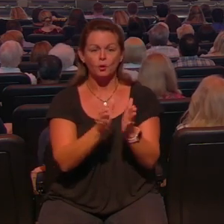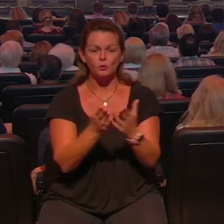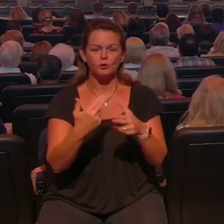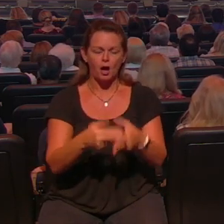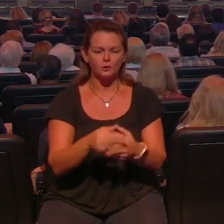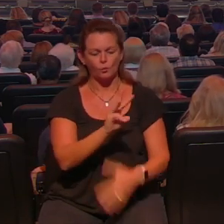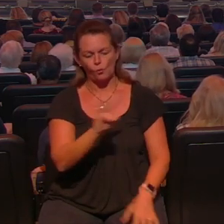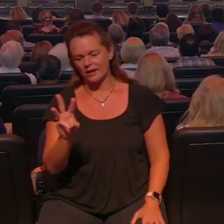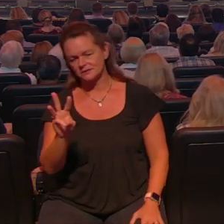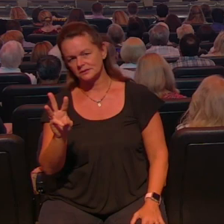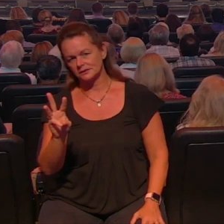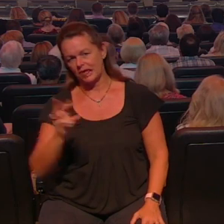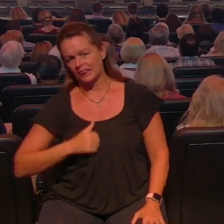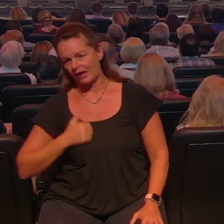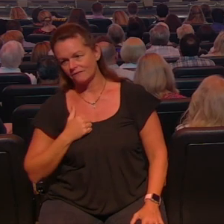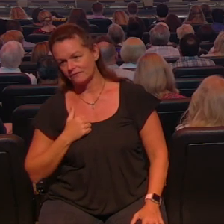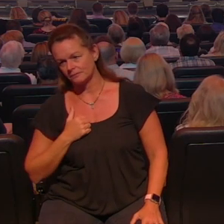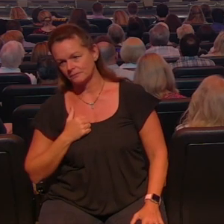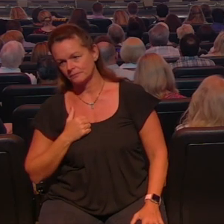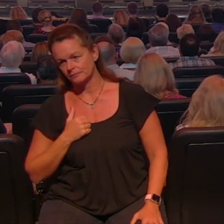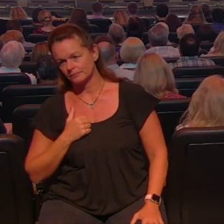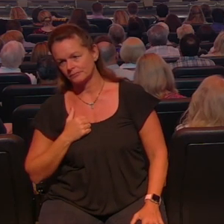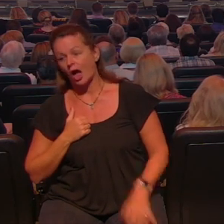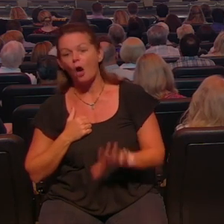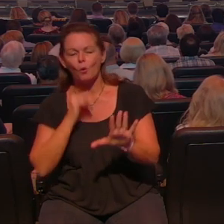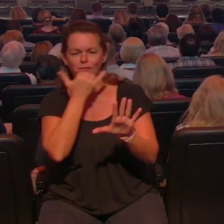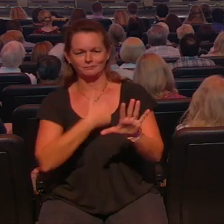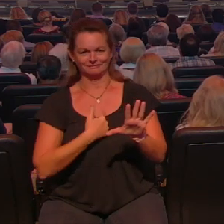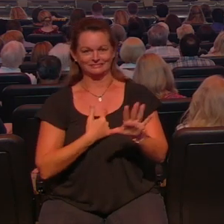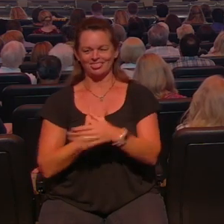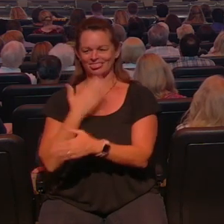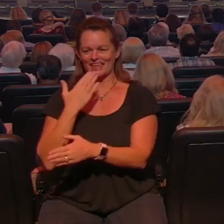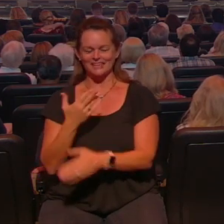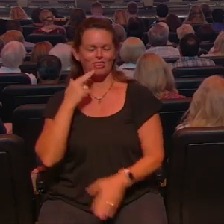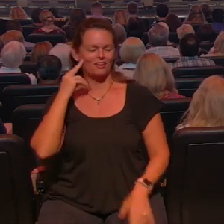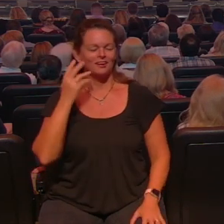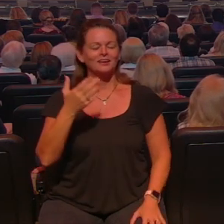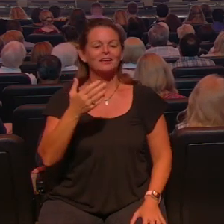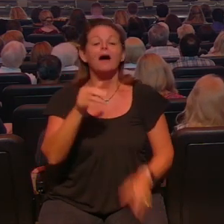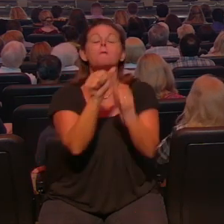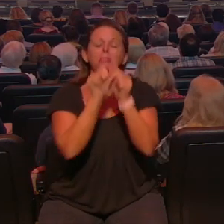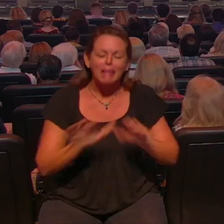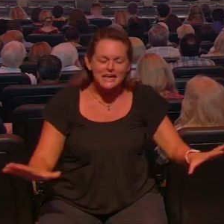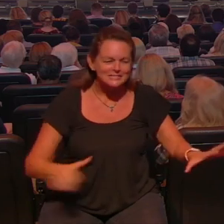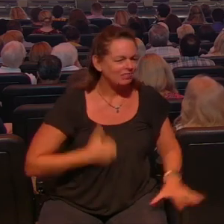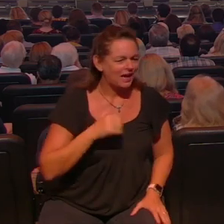that book has gone around the world uh it's in 40 different languages uh millions and millions of copies uh